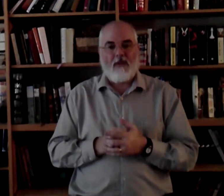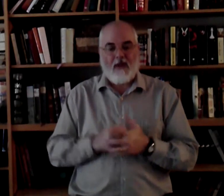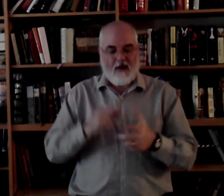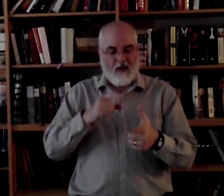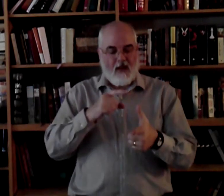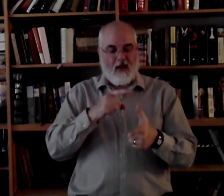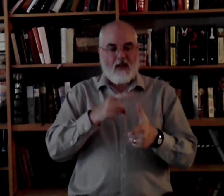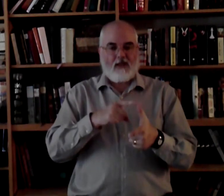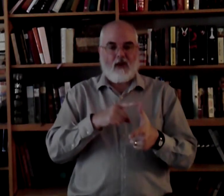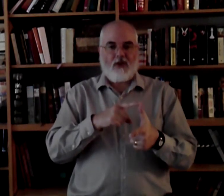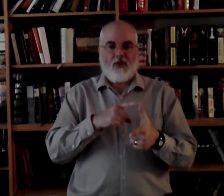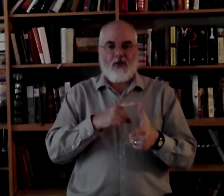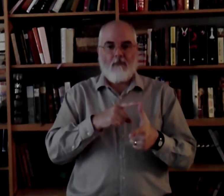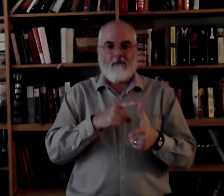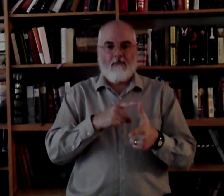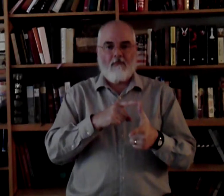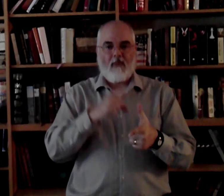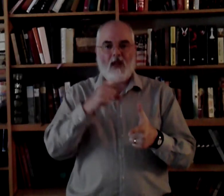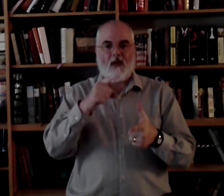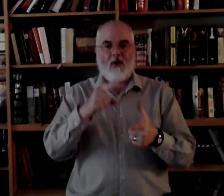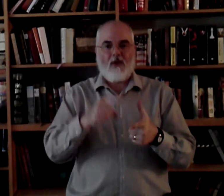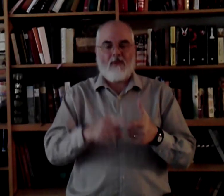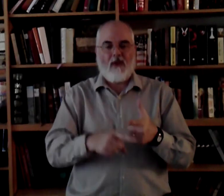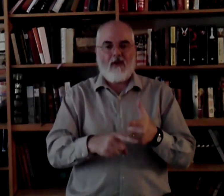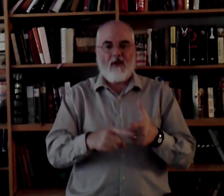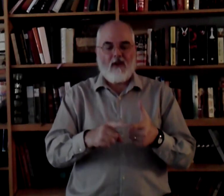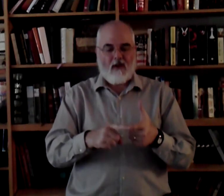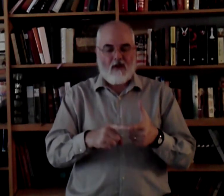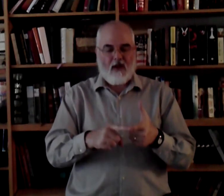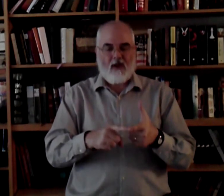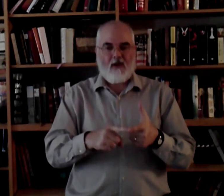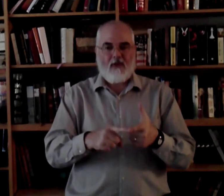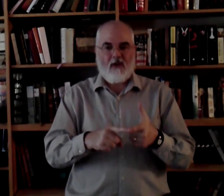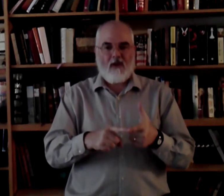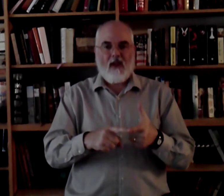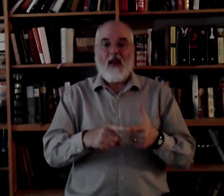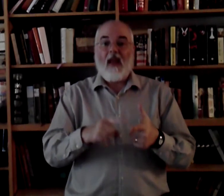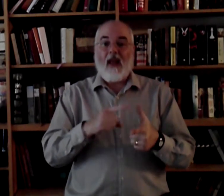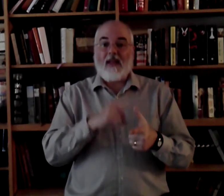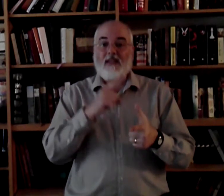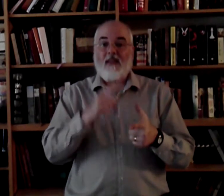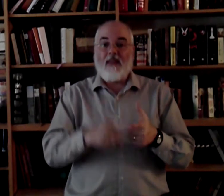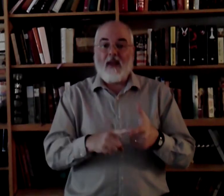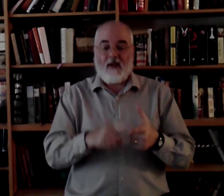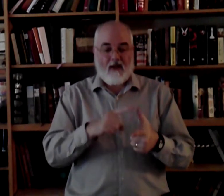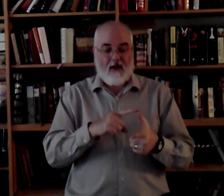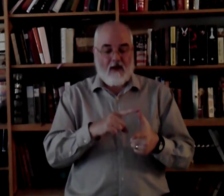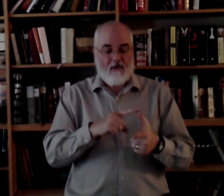then. Start your thumb and go to your finger. Into your finger. And that's then. Kind of,